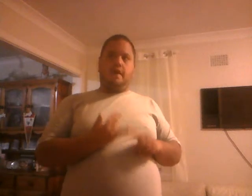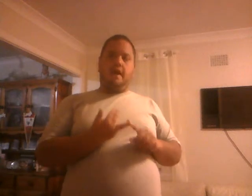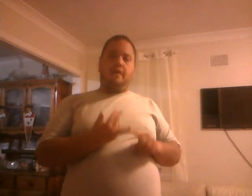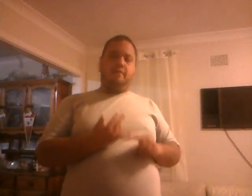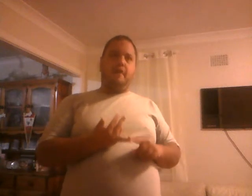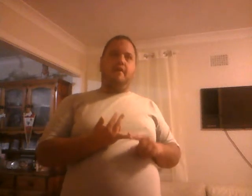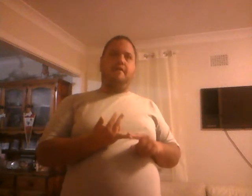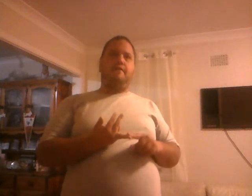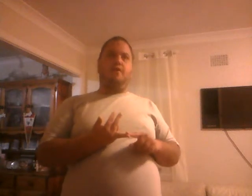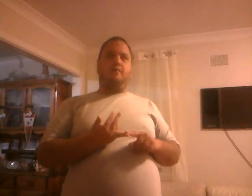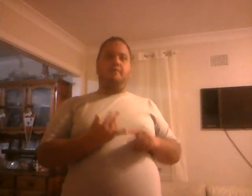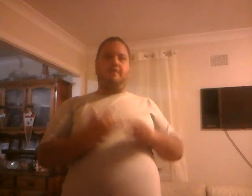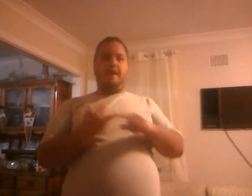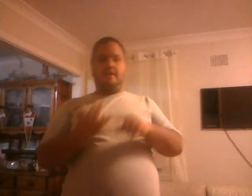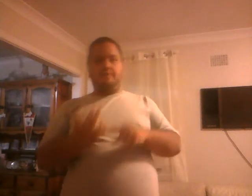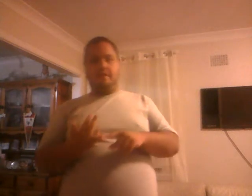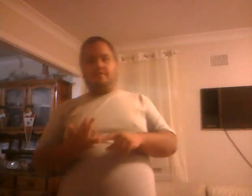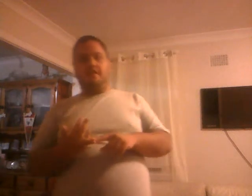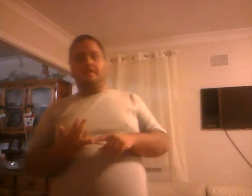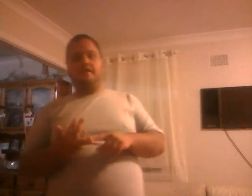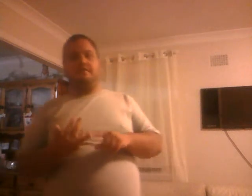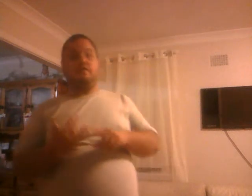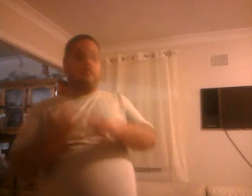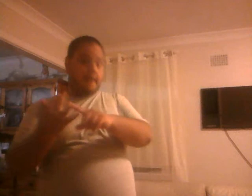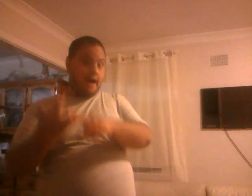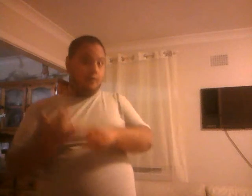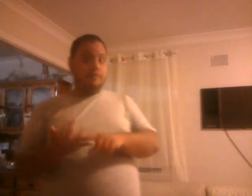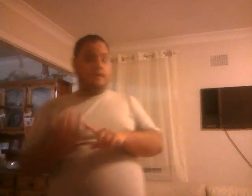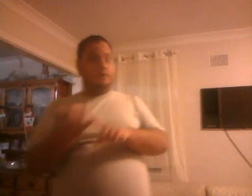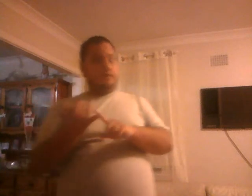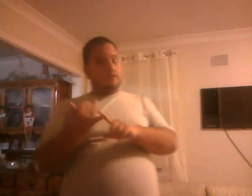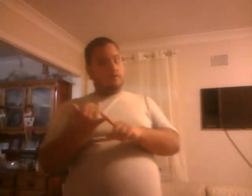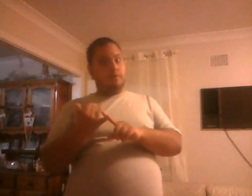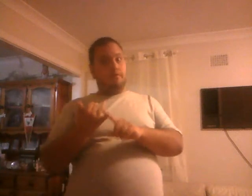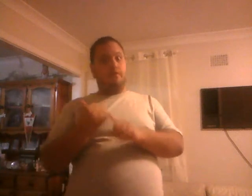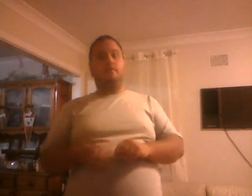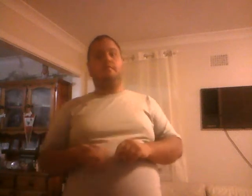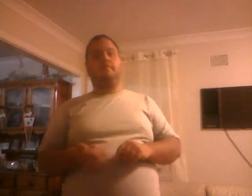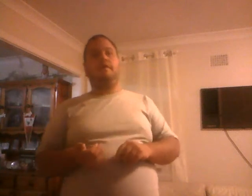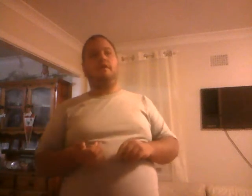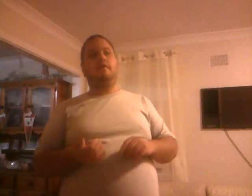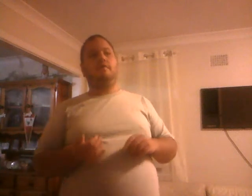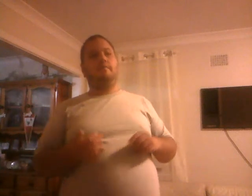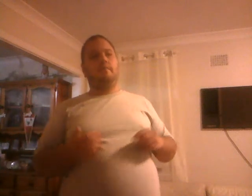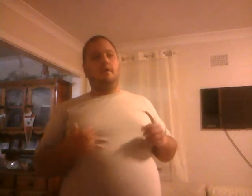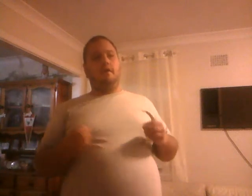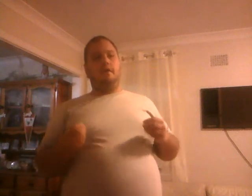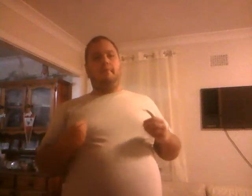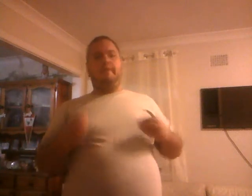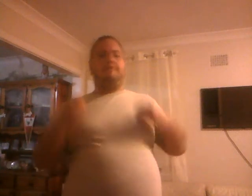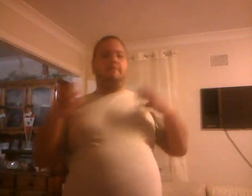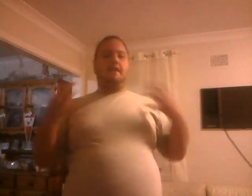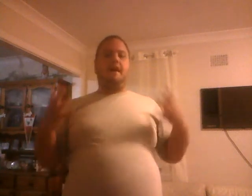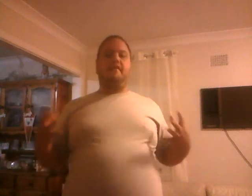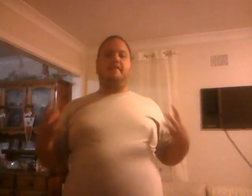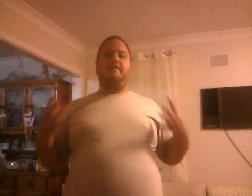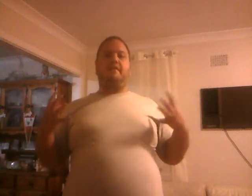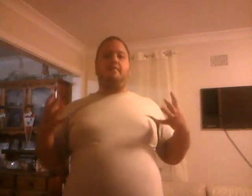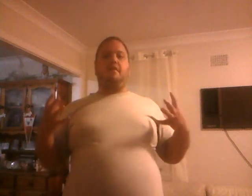Howie Barry from the X-Men series. Also Catwoman. That was also a beautiful thing. Plus, many other female